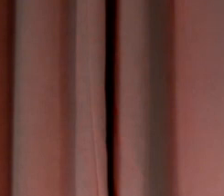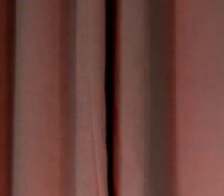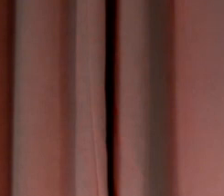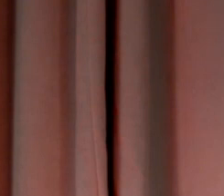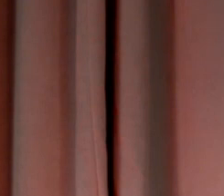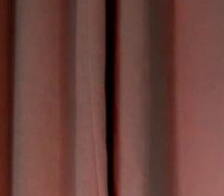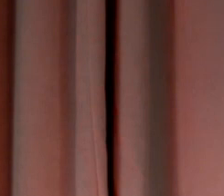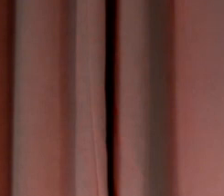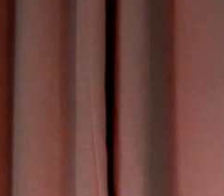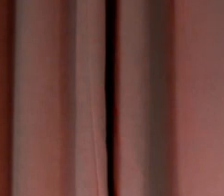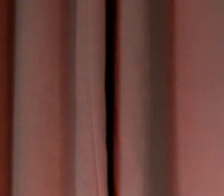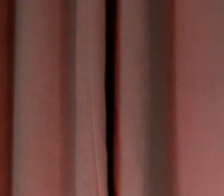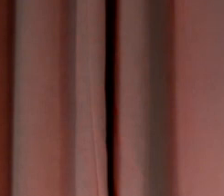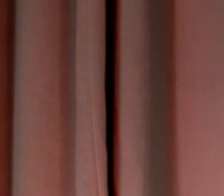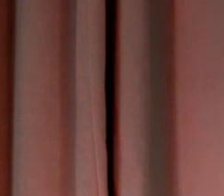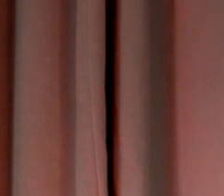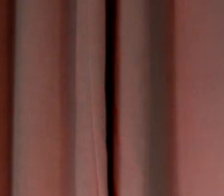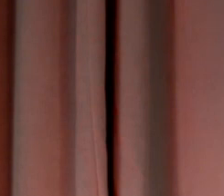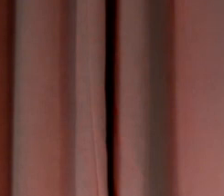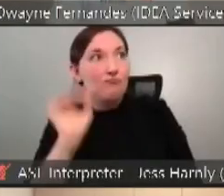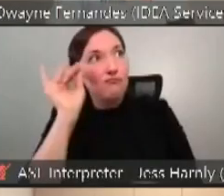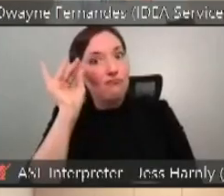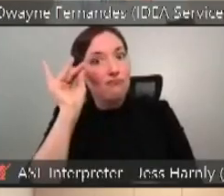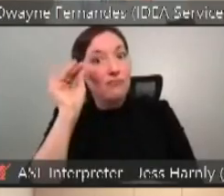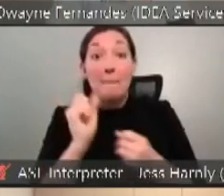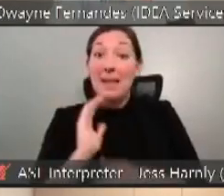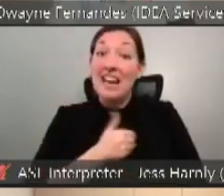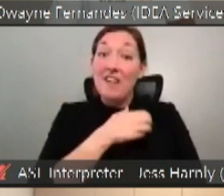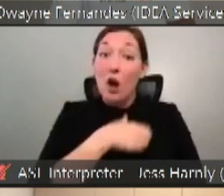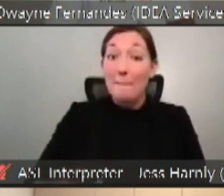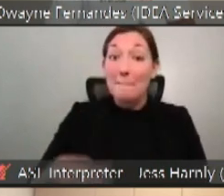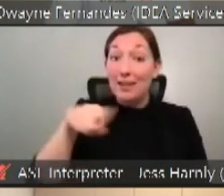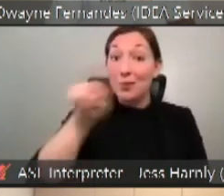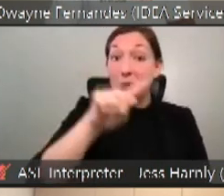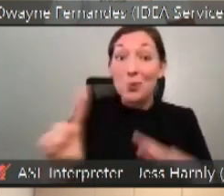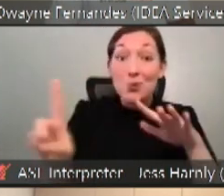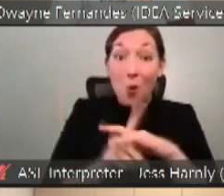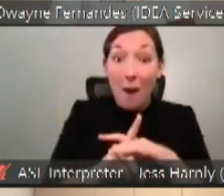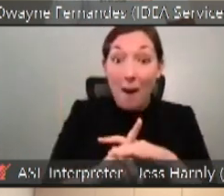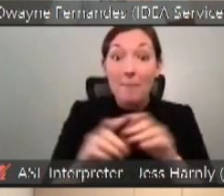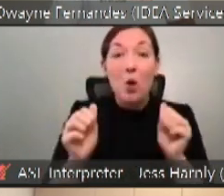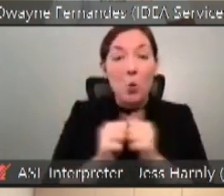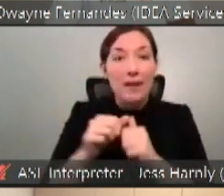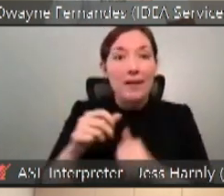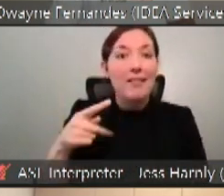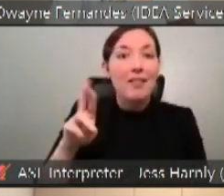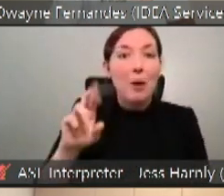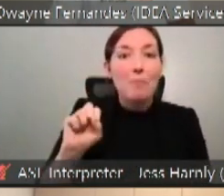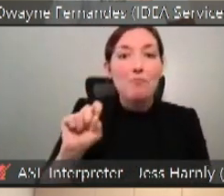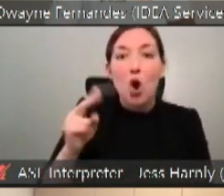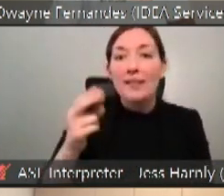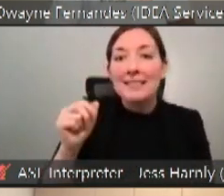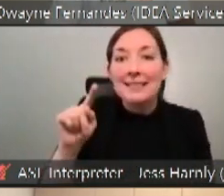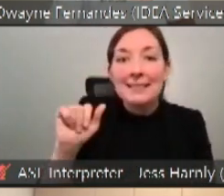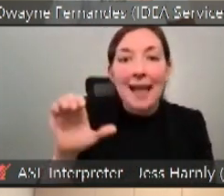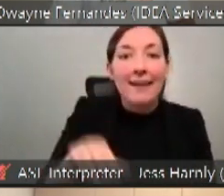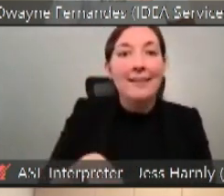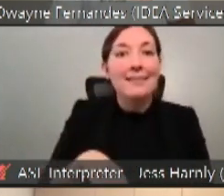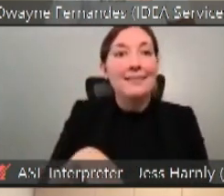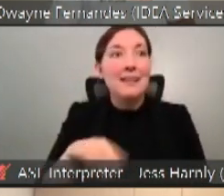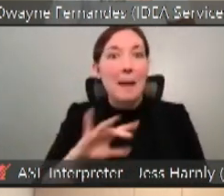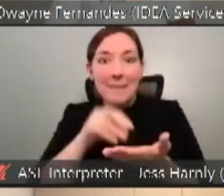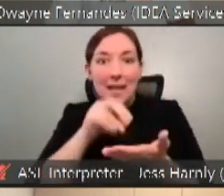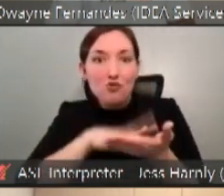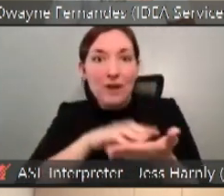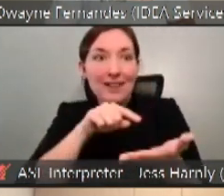make it a safe thing to do. Right. Whereas many of our ambassadors show up with their prosthetic, their single prosthetic and their record of being world famous